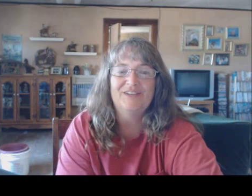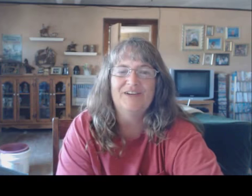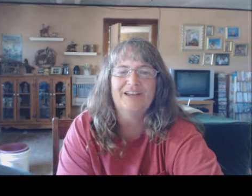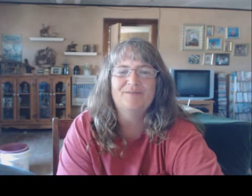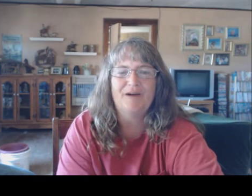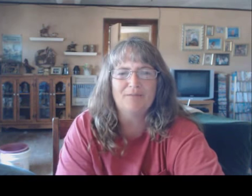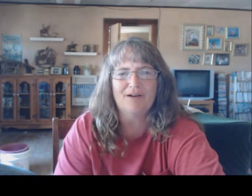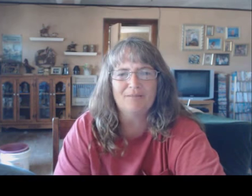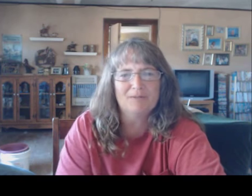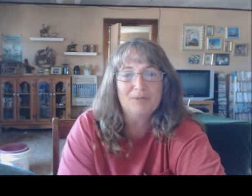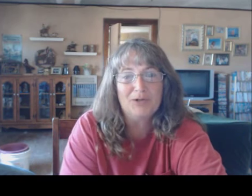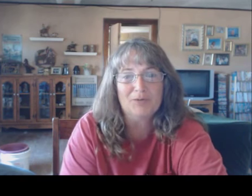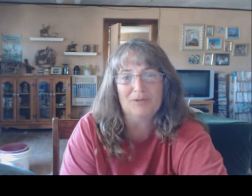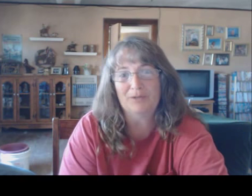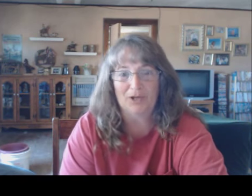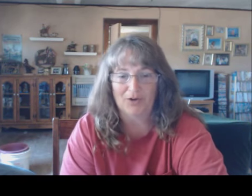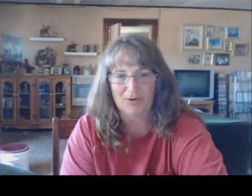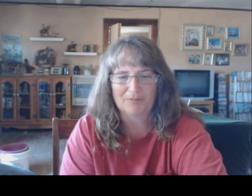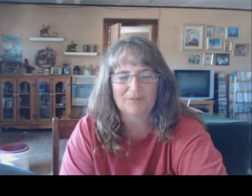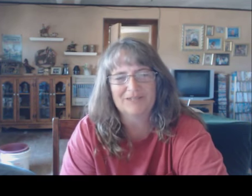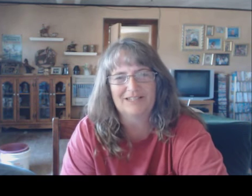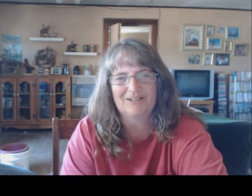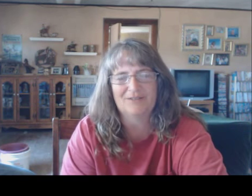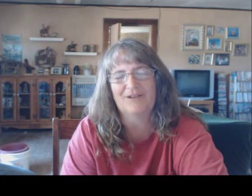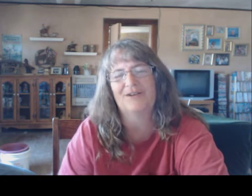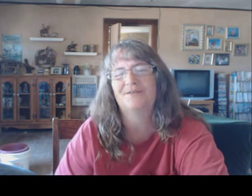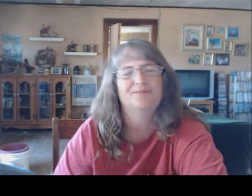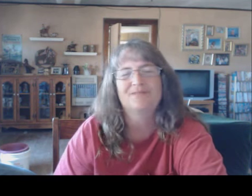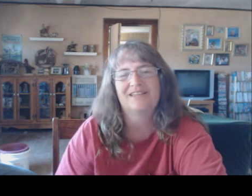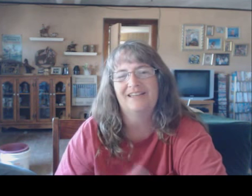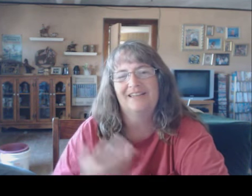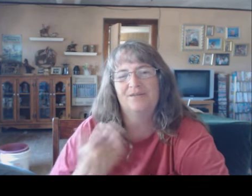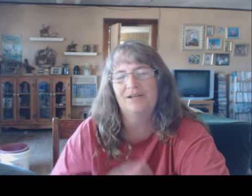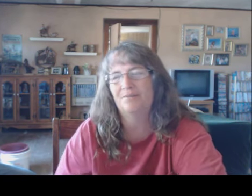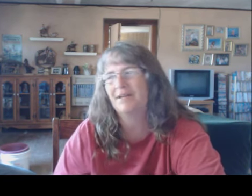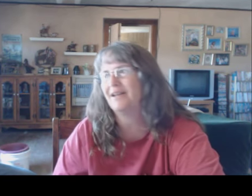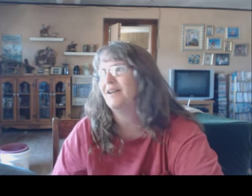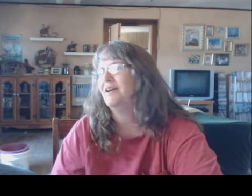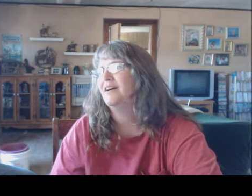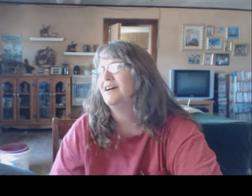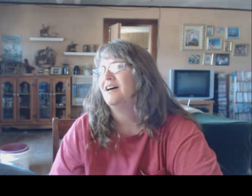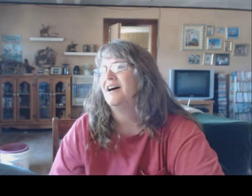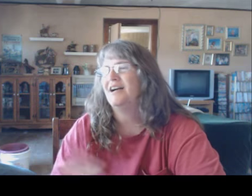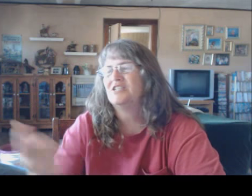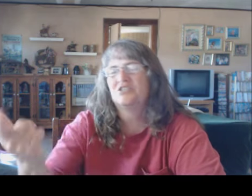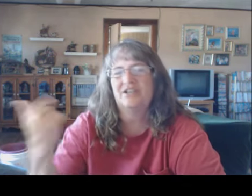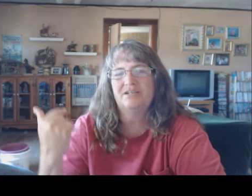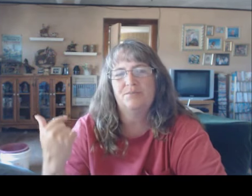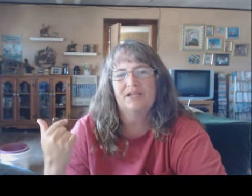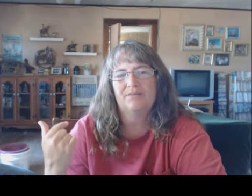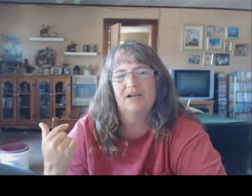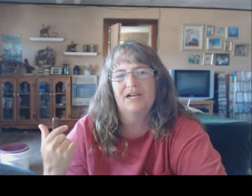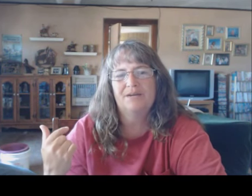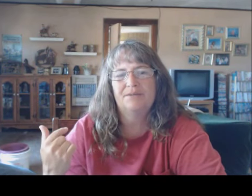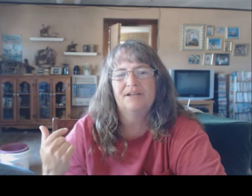anyway, my Brahma bull with the big Hulk was out on the road. And he wasn't big. I tried to bring him up.